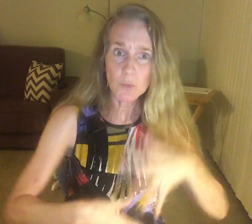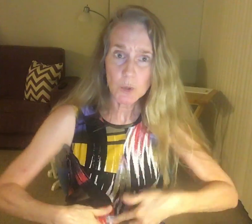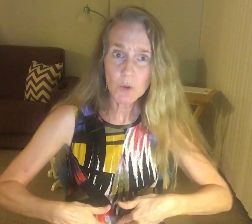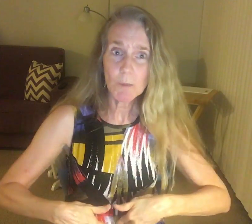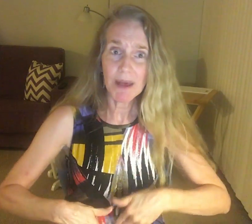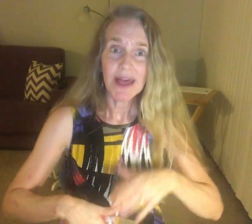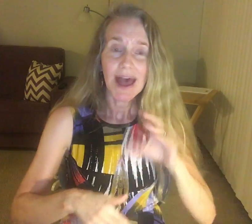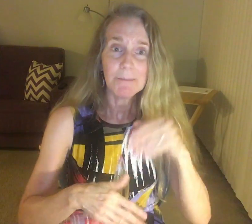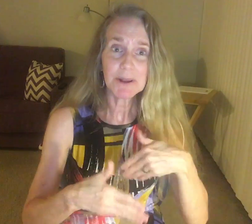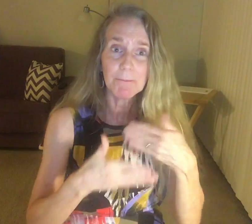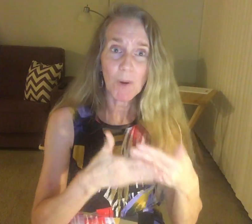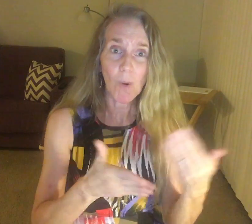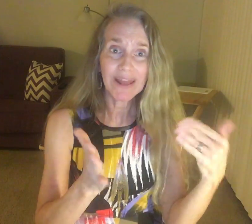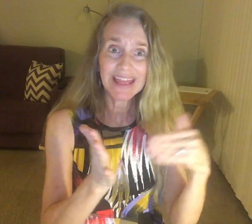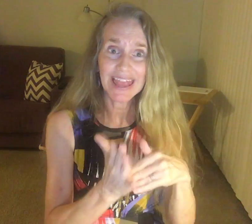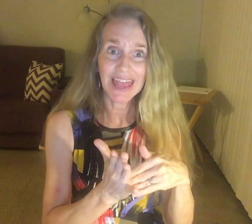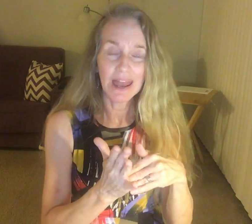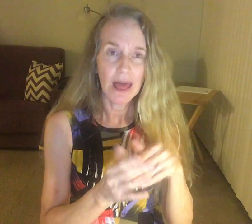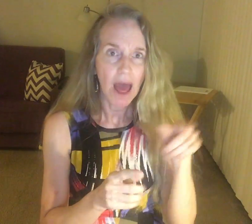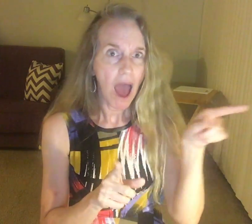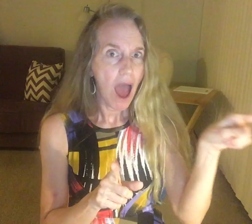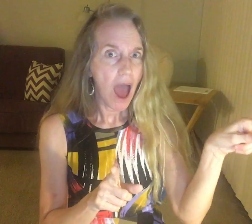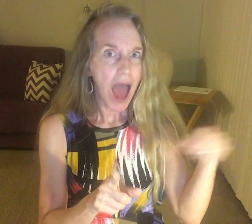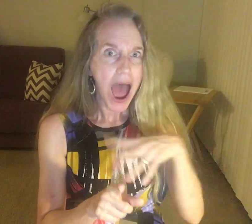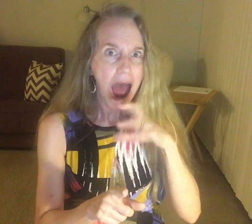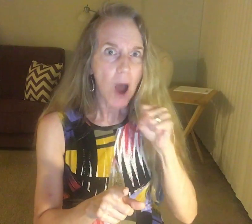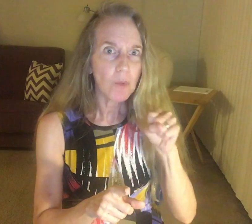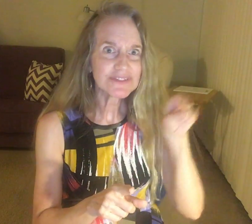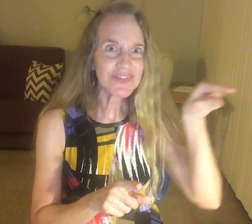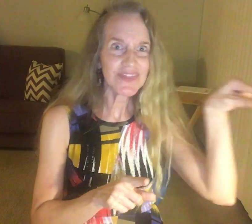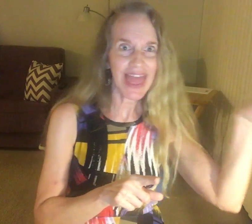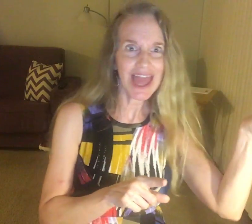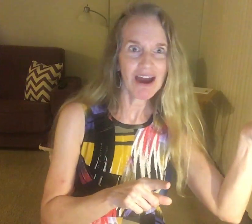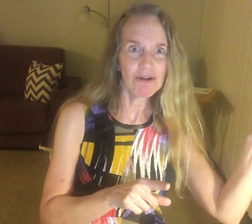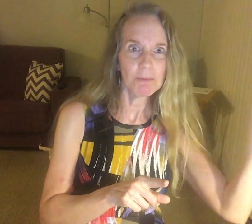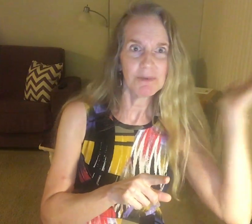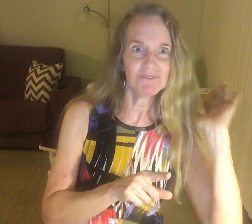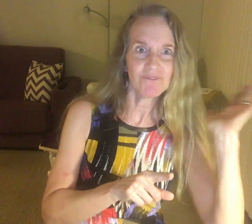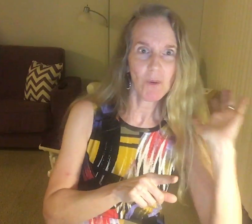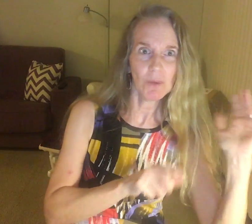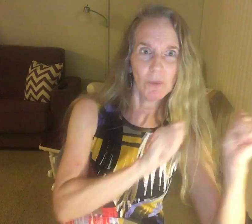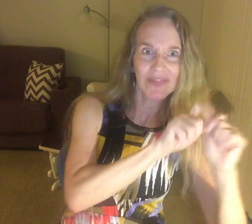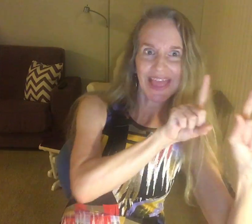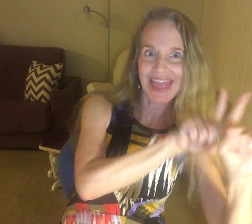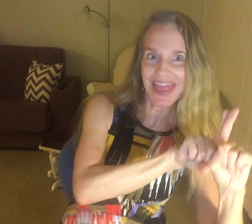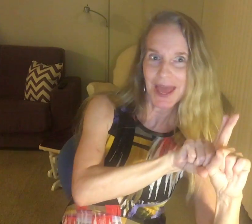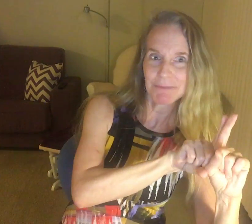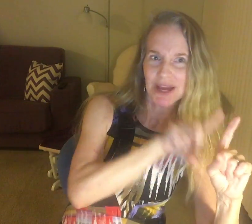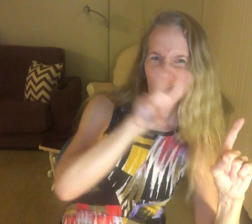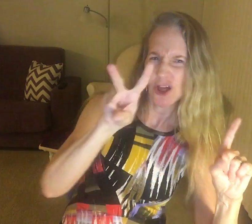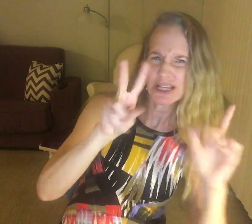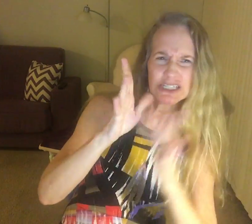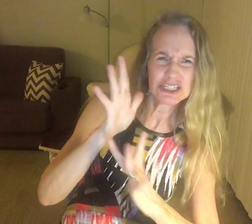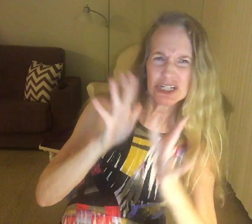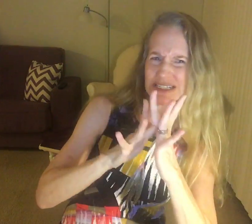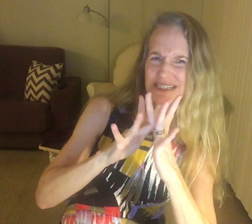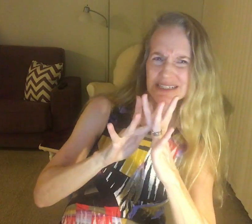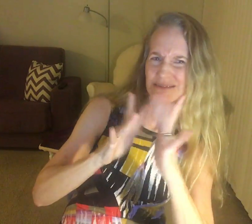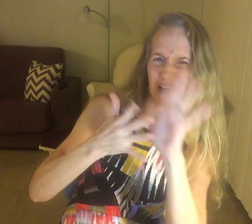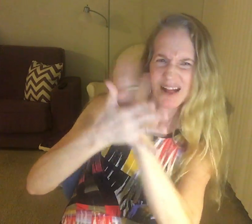room, and he's born again, I was there, before we'd hear, like a cheater, and he's got